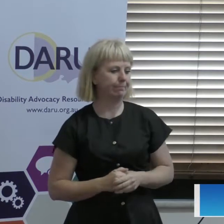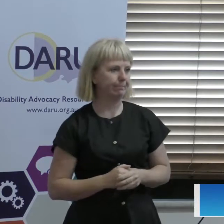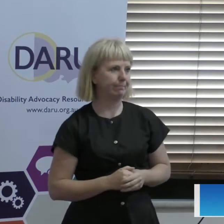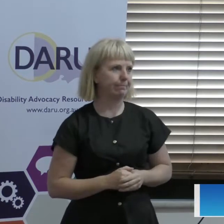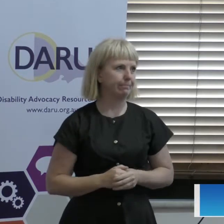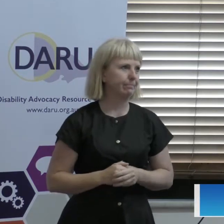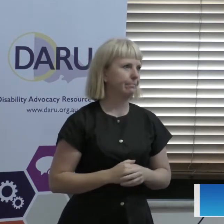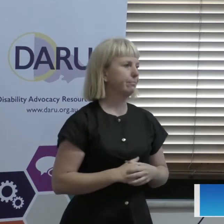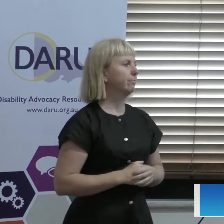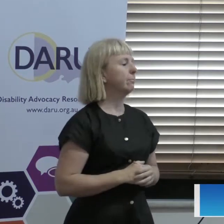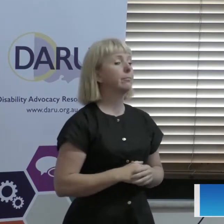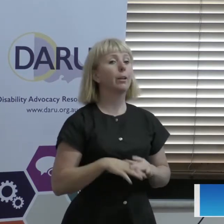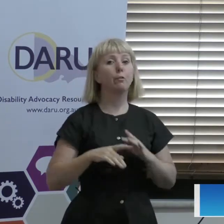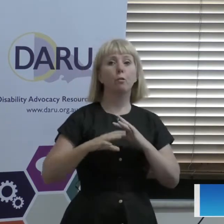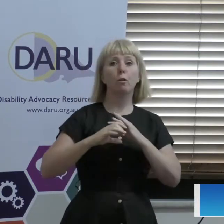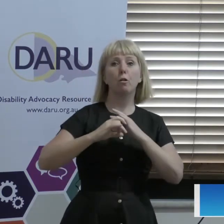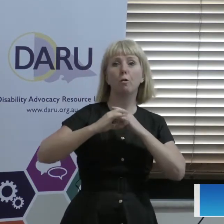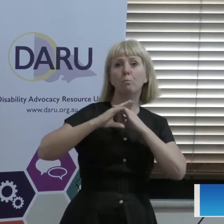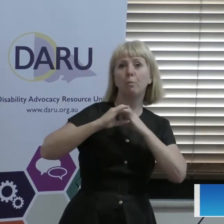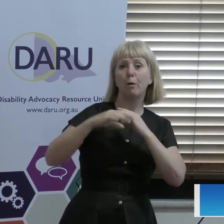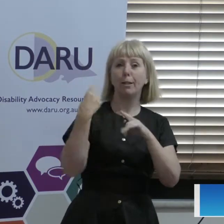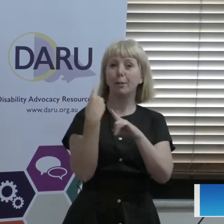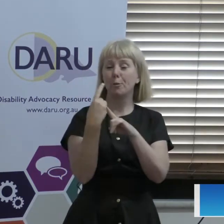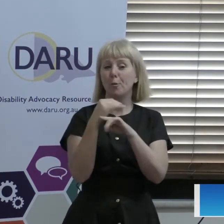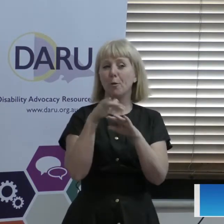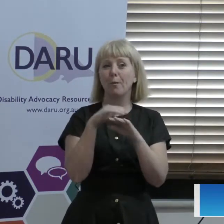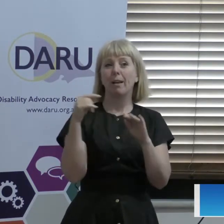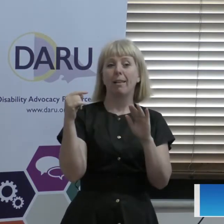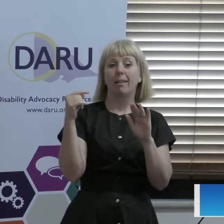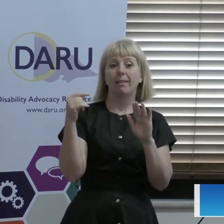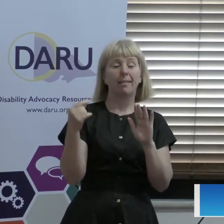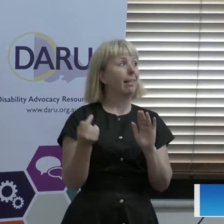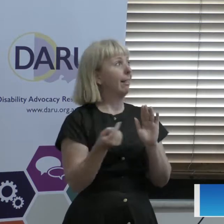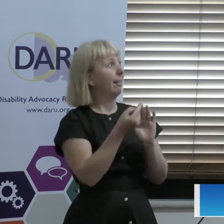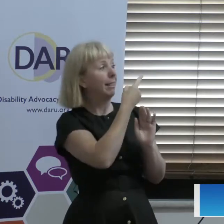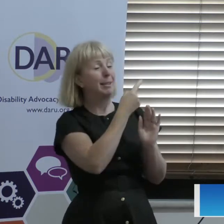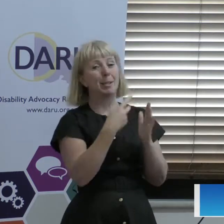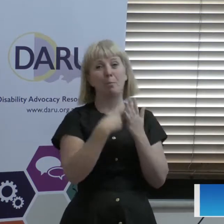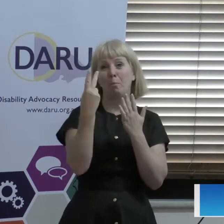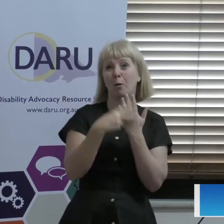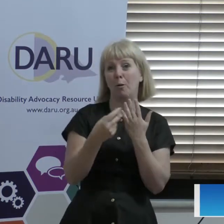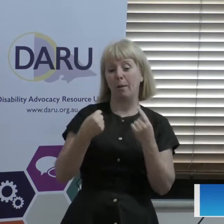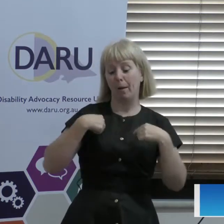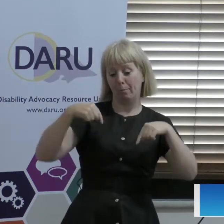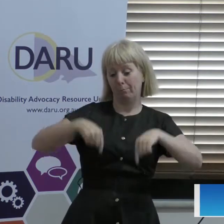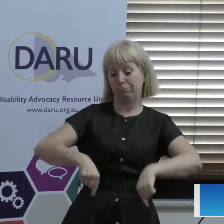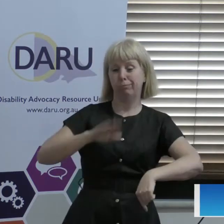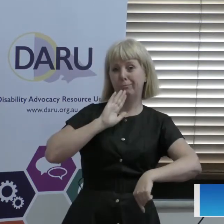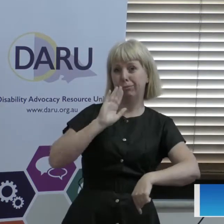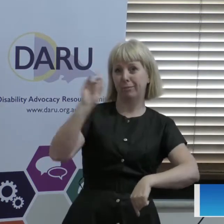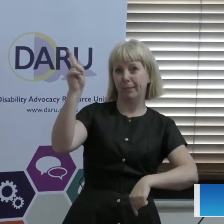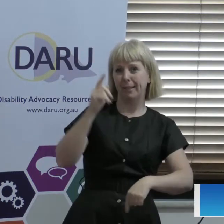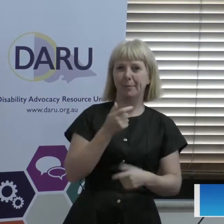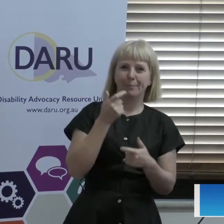In terms of promoting it, standing here today for starters, but also we've basically